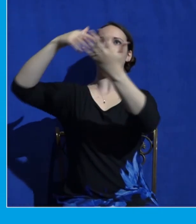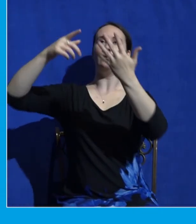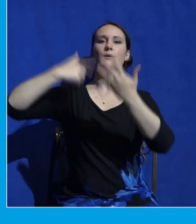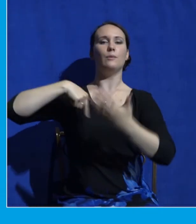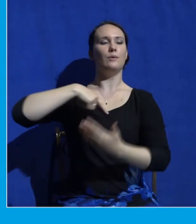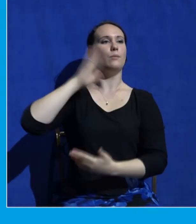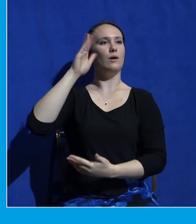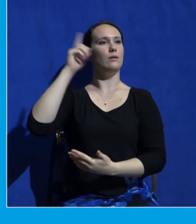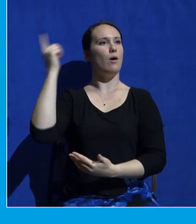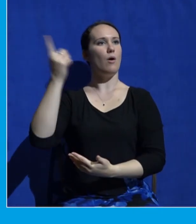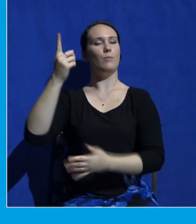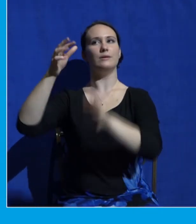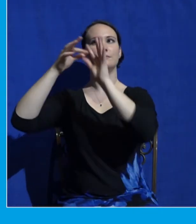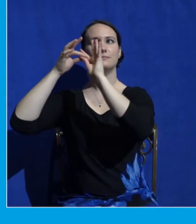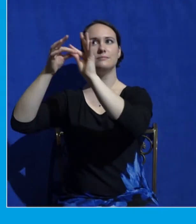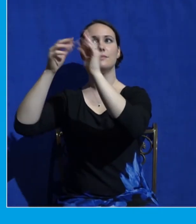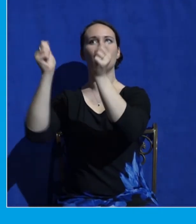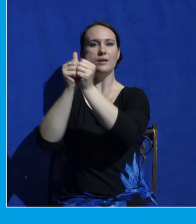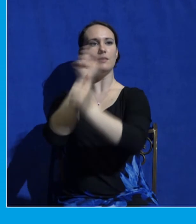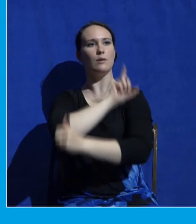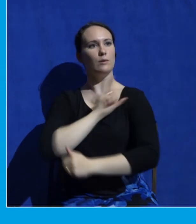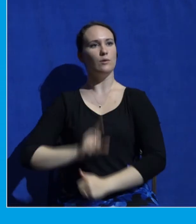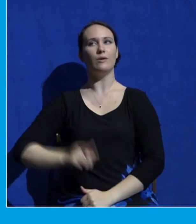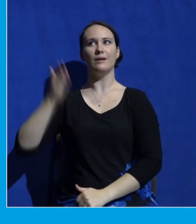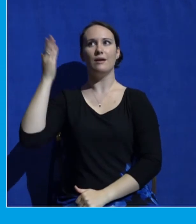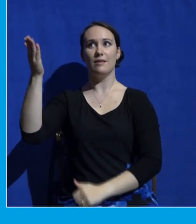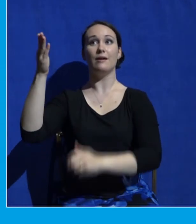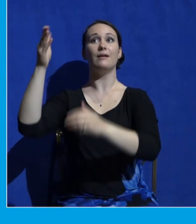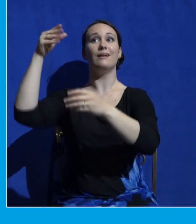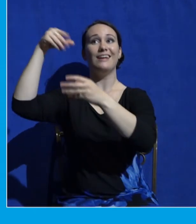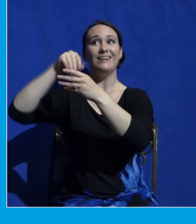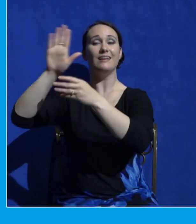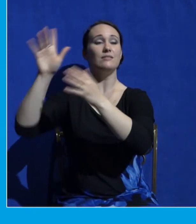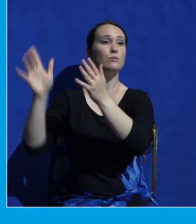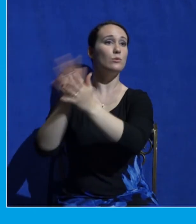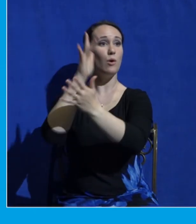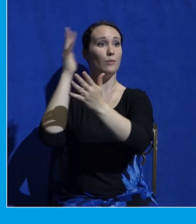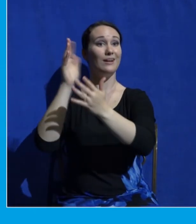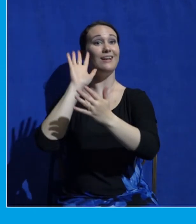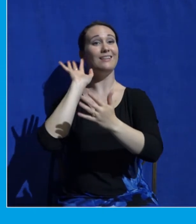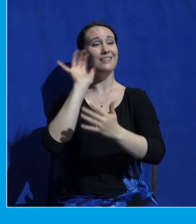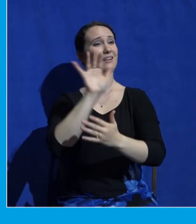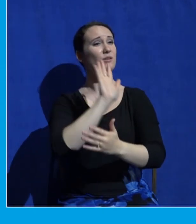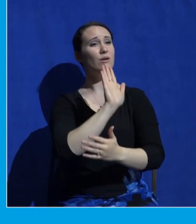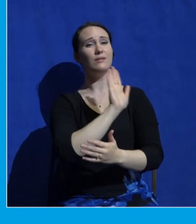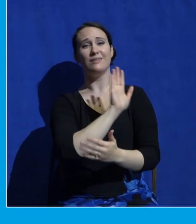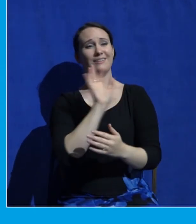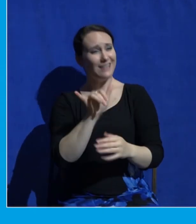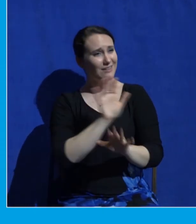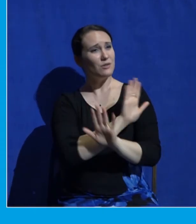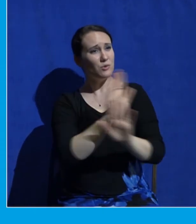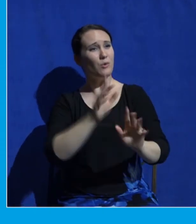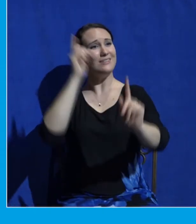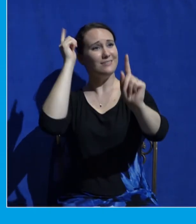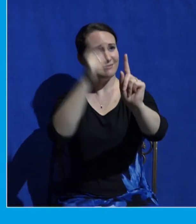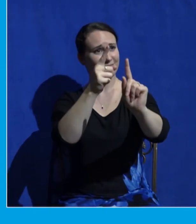be with the Lord in glory that's your destiny that's your destiny so